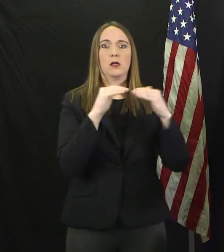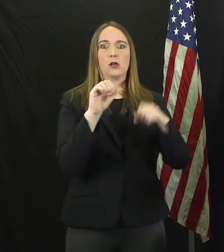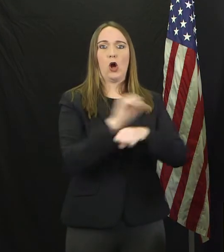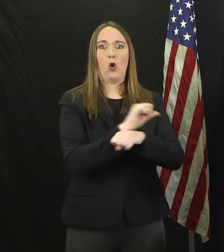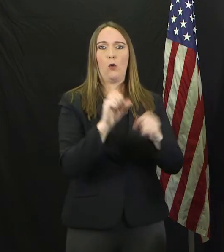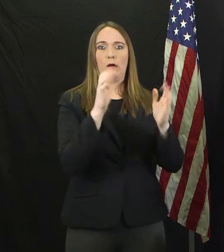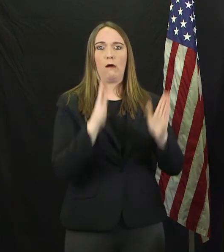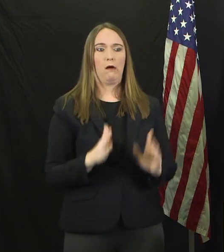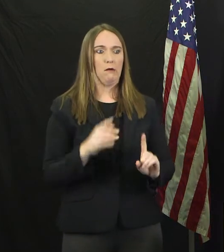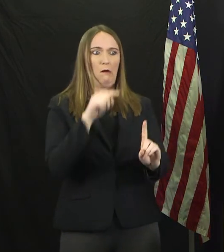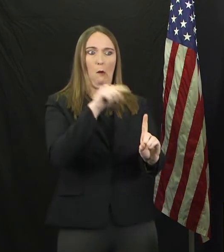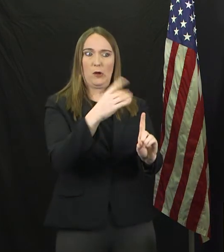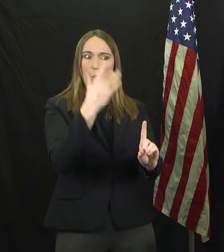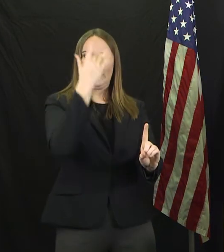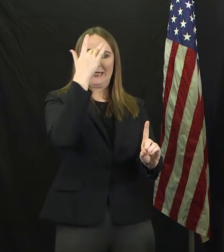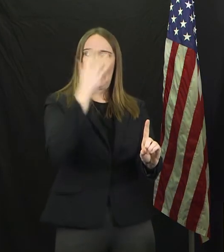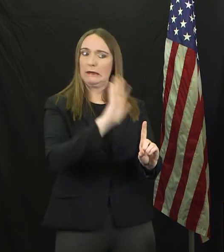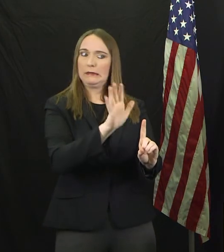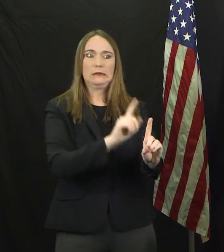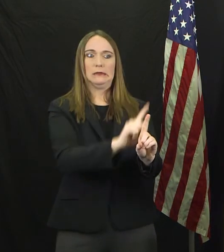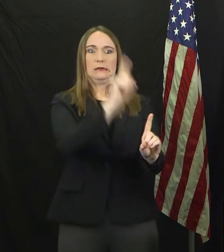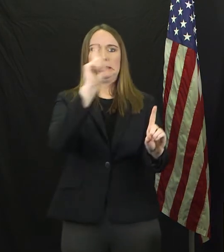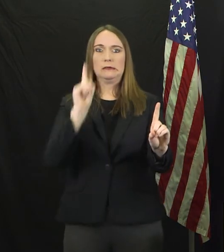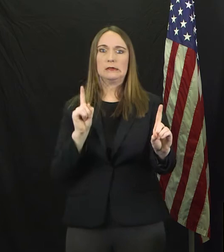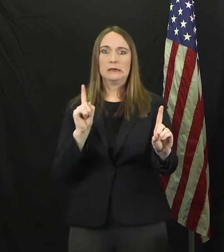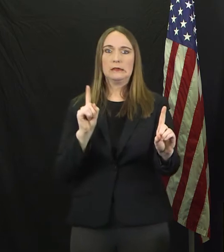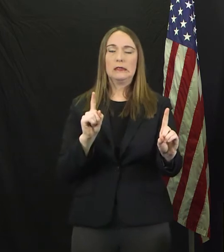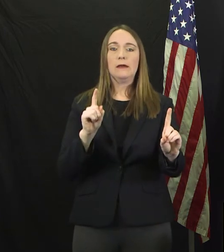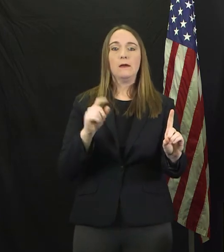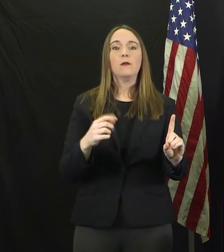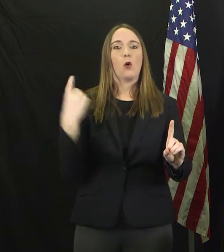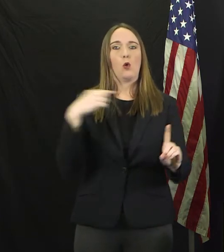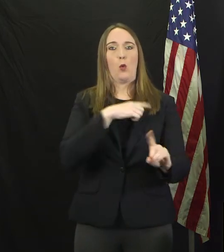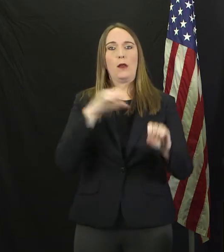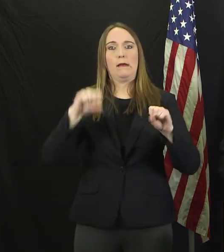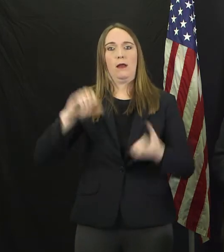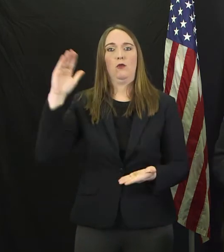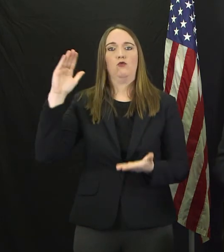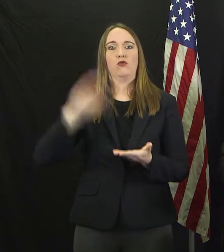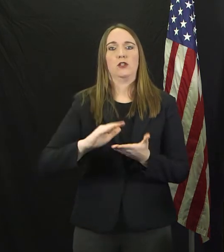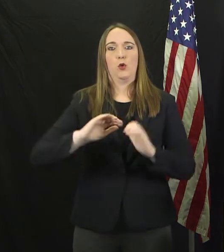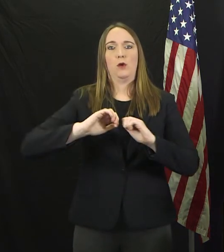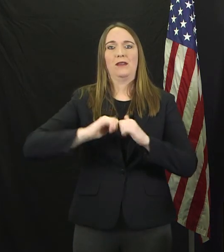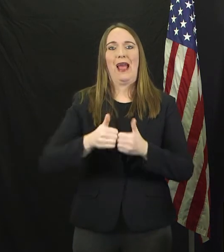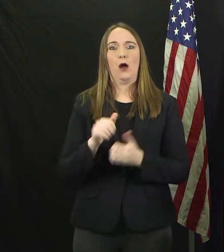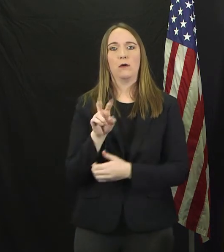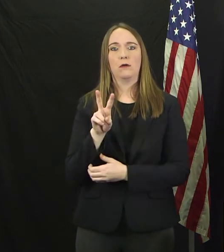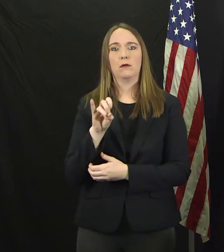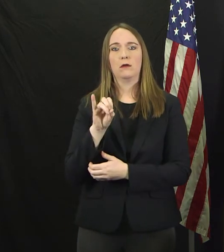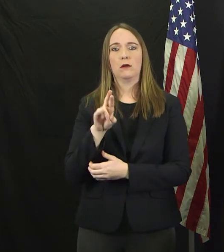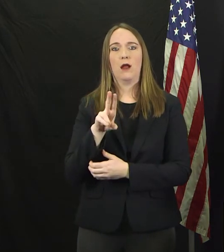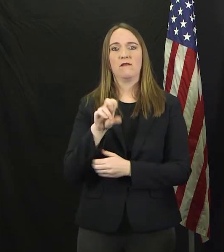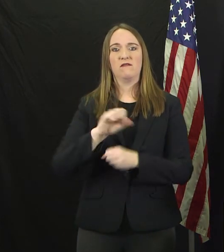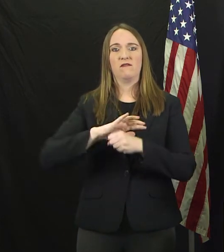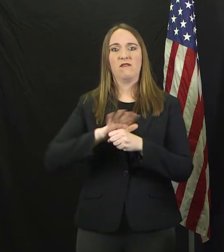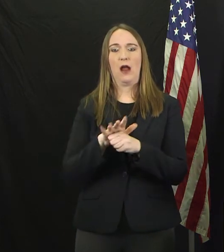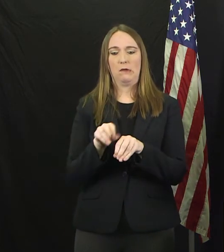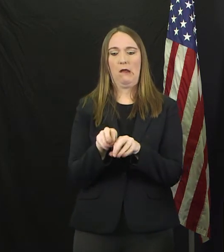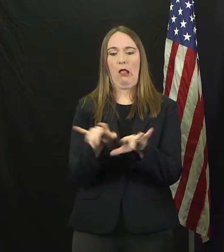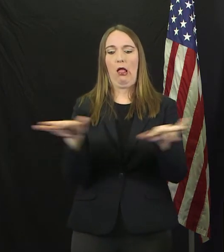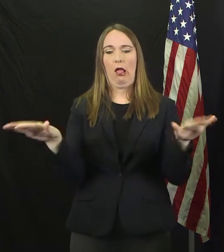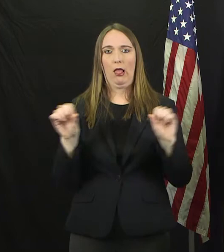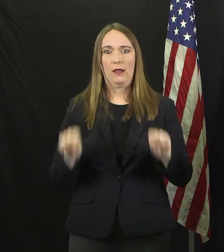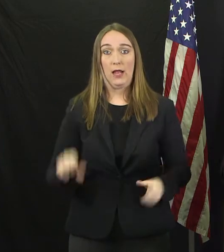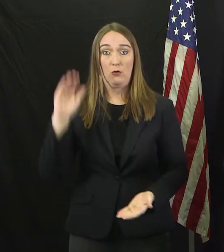and your health and the less risk there is for transmission of this virus. And so as the mayor mentioned, City of Fort Worth